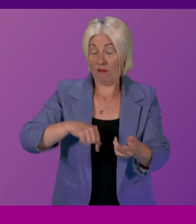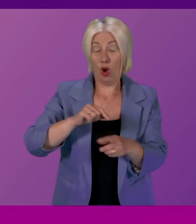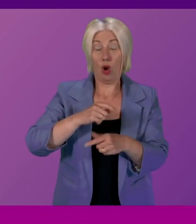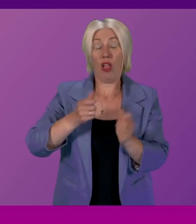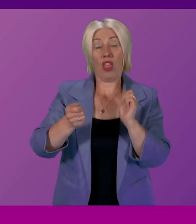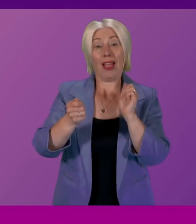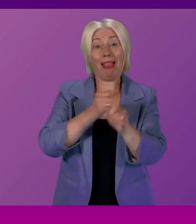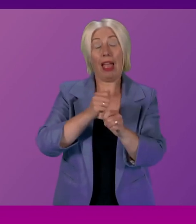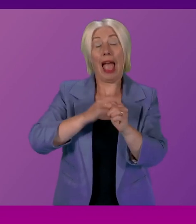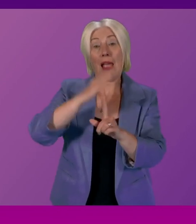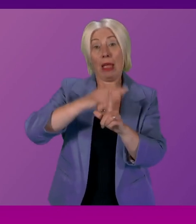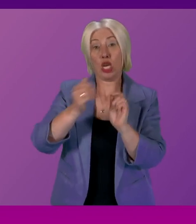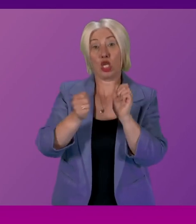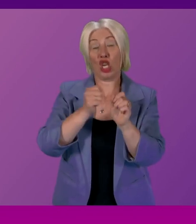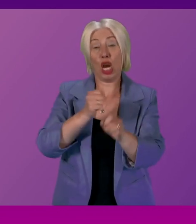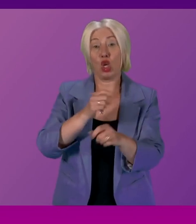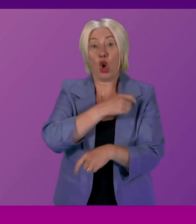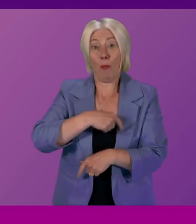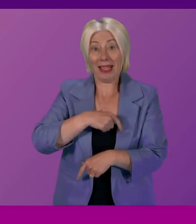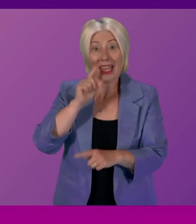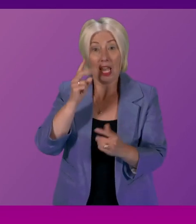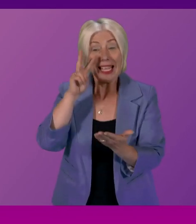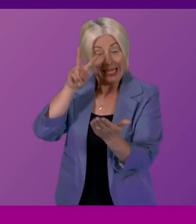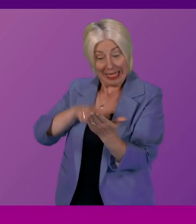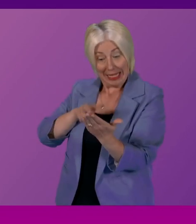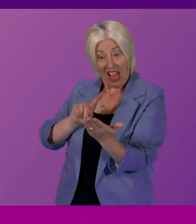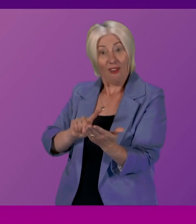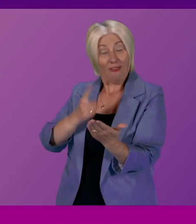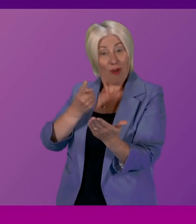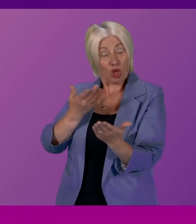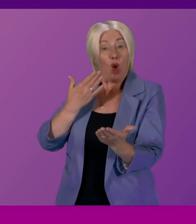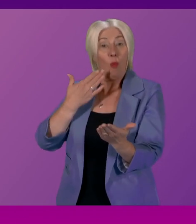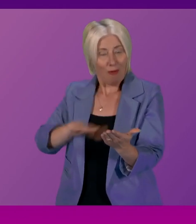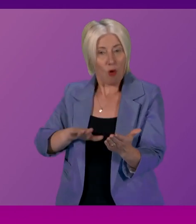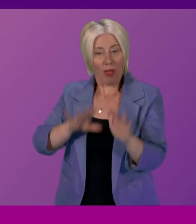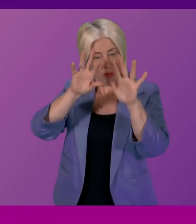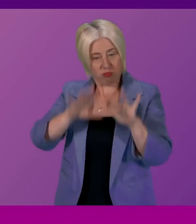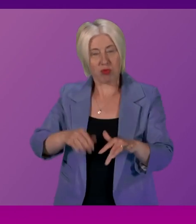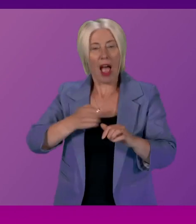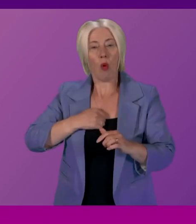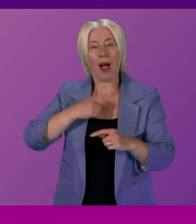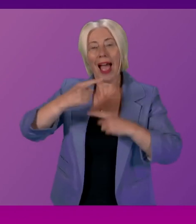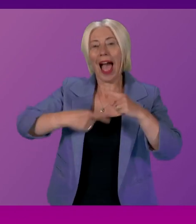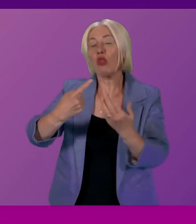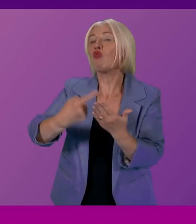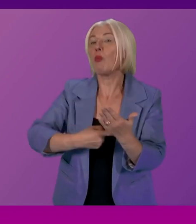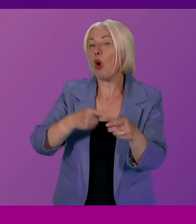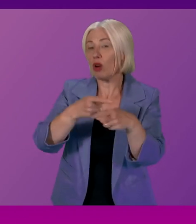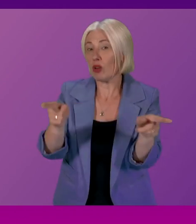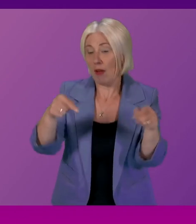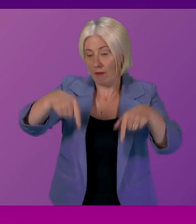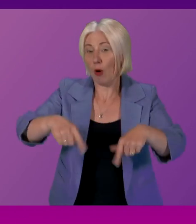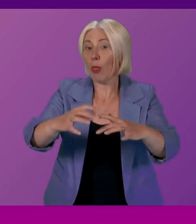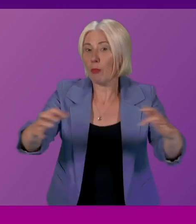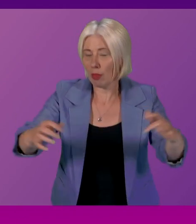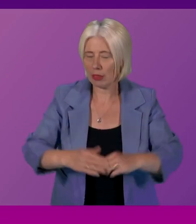full sight of it before they do their annual report to this Parliament? So it would certainly be the intention to give